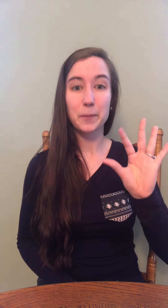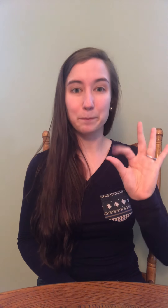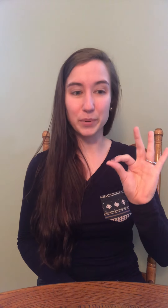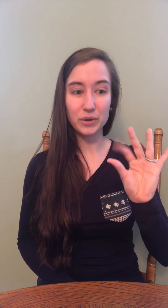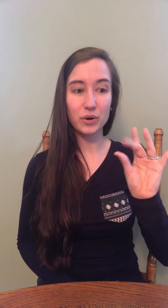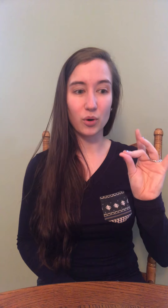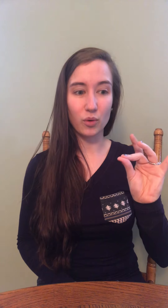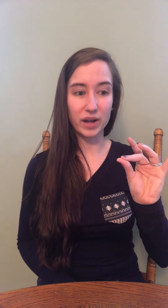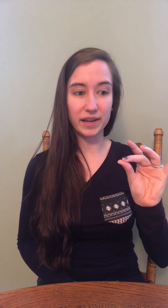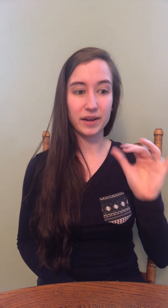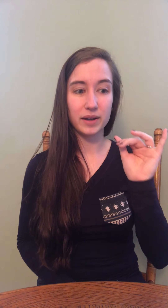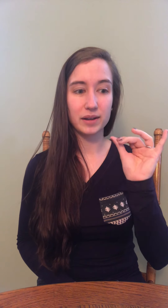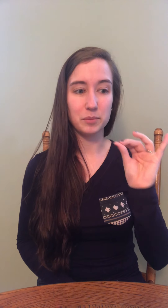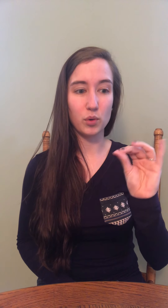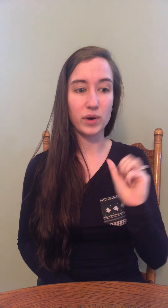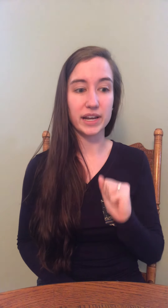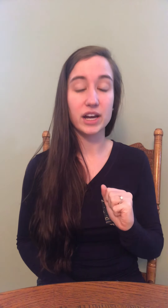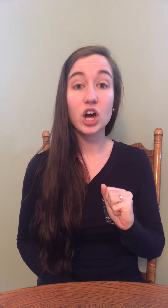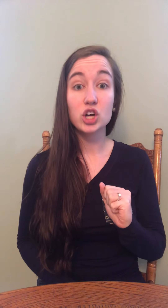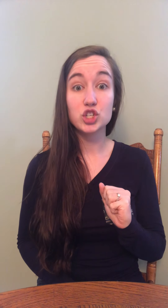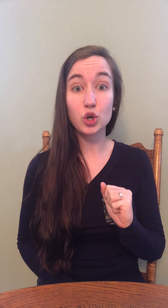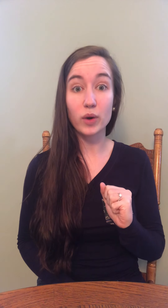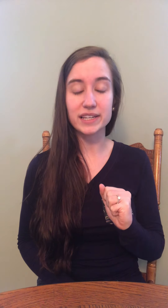B. Boy. Boy. Choice.